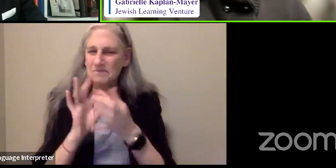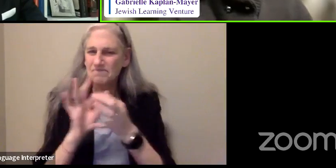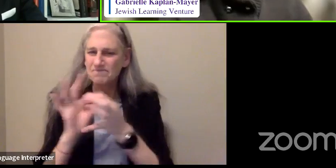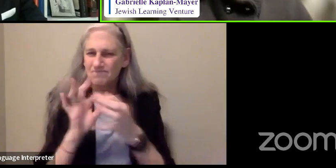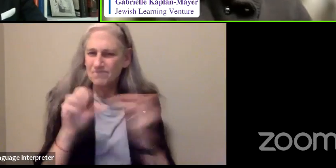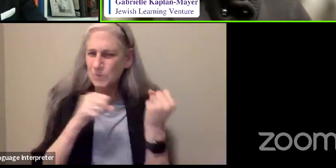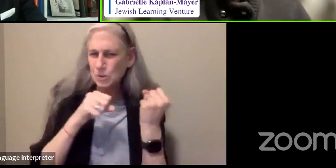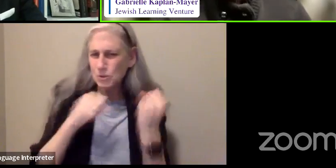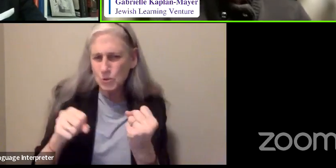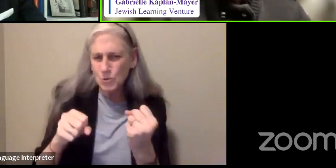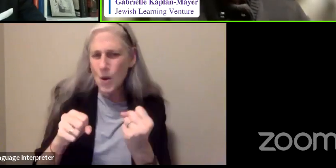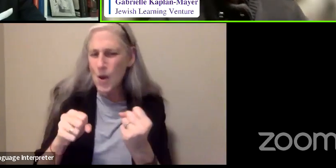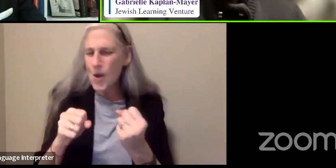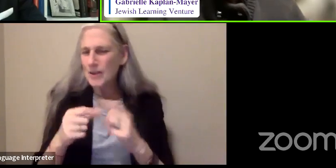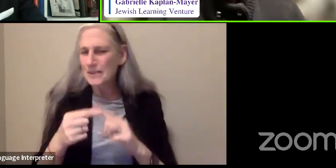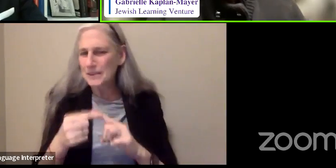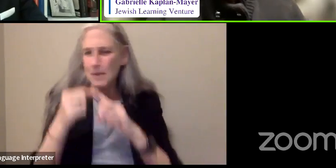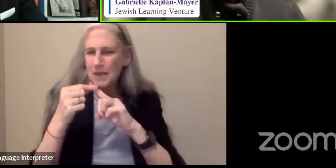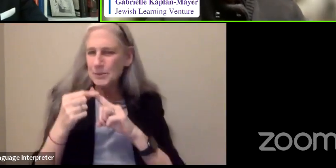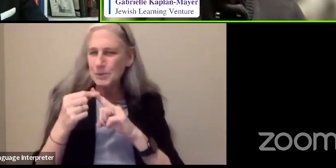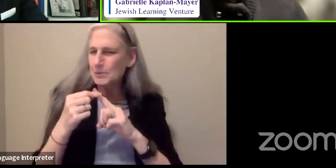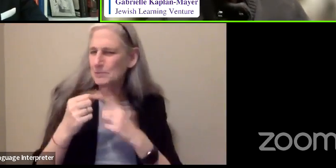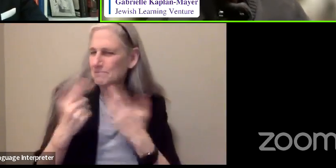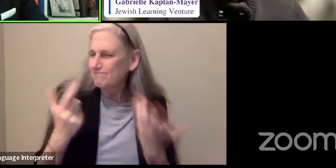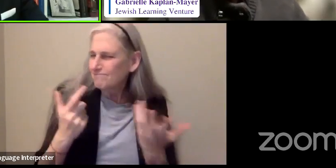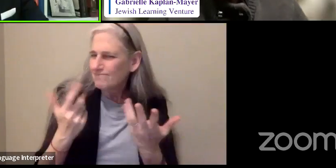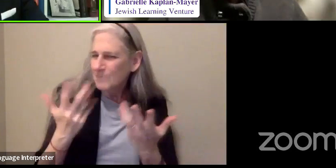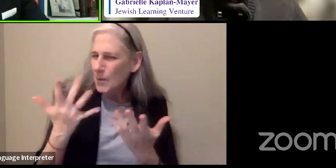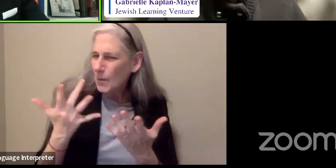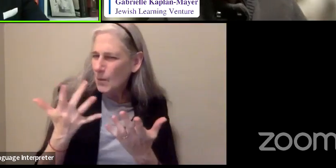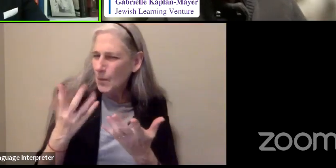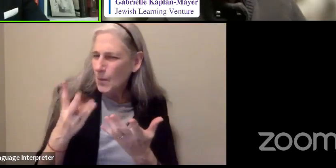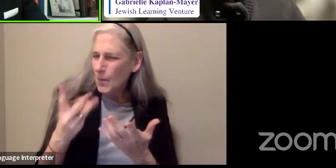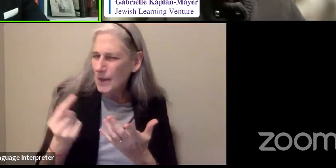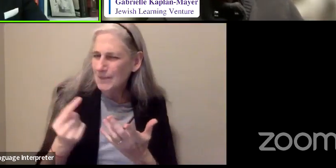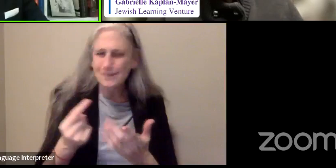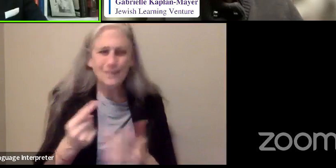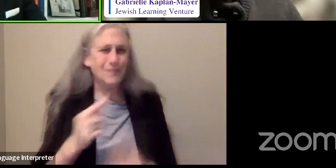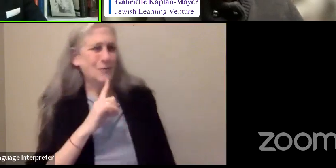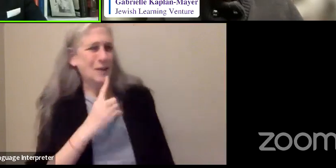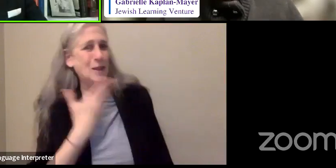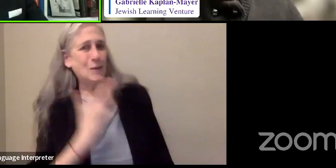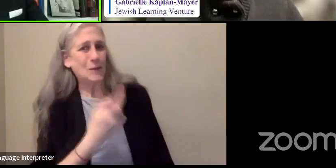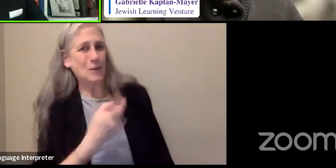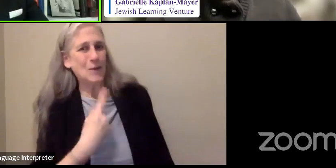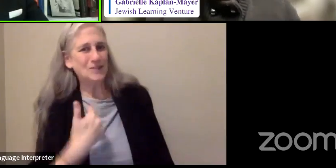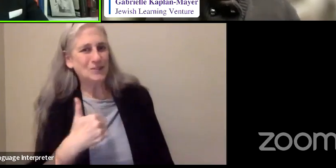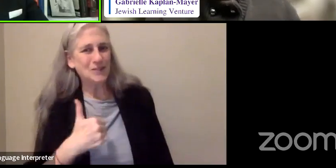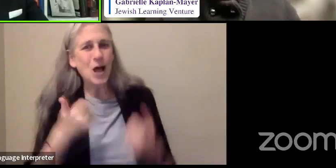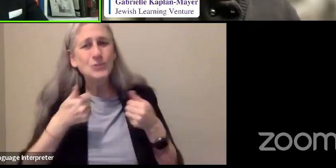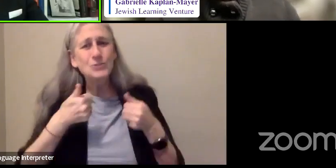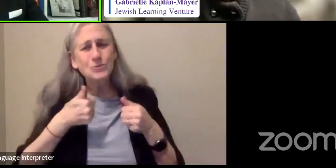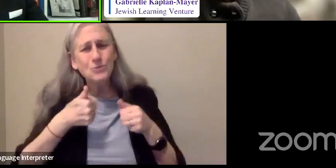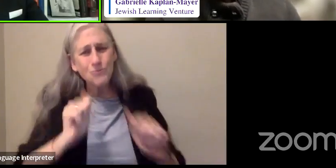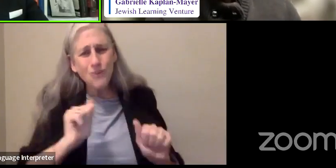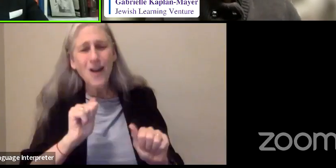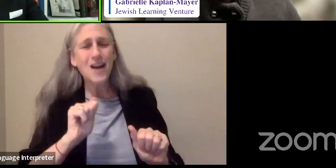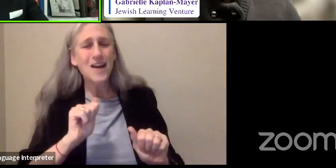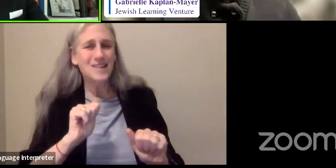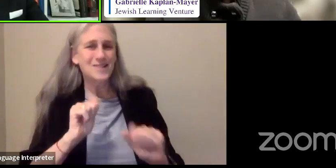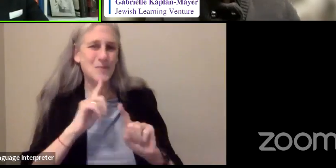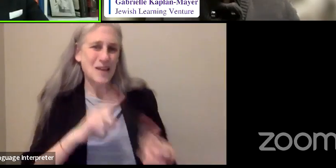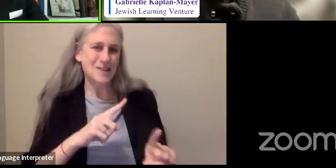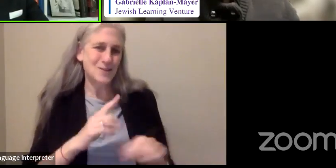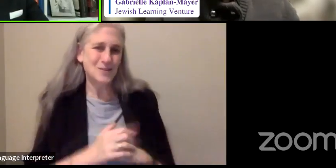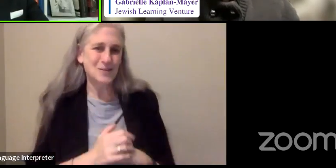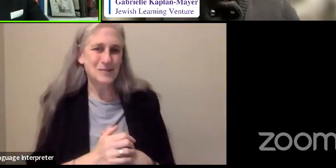so special through all these years? It's a very good question. I'll try and truncate the answer